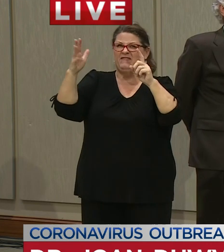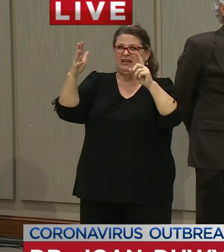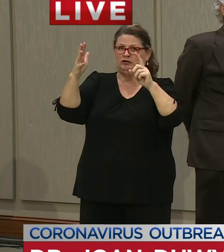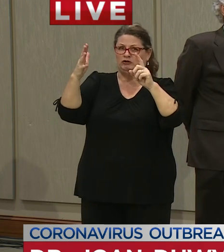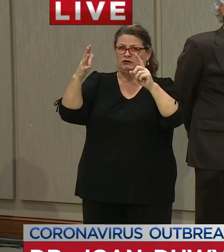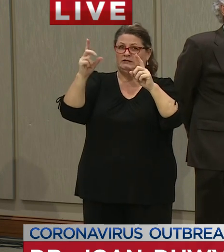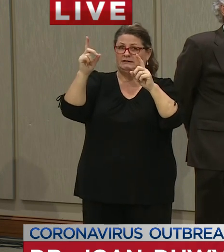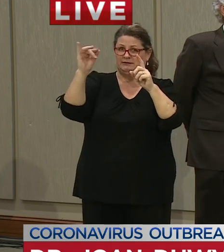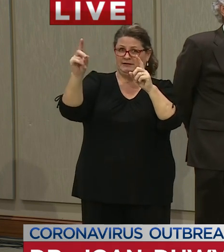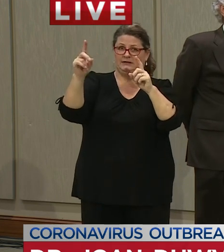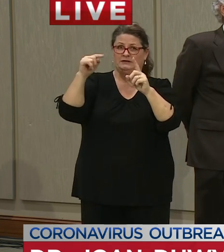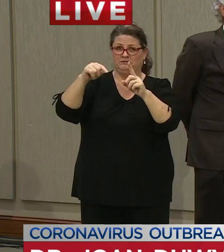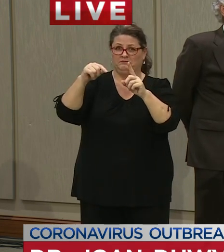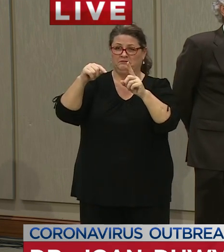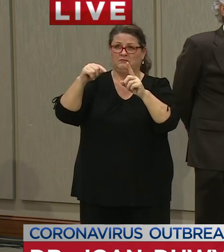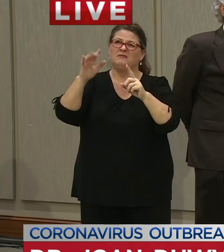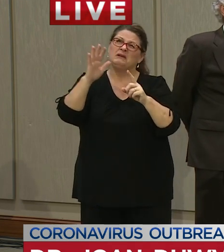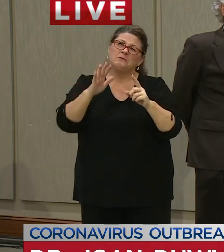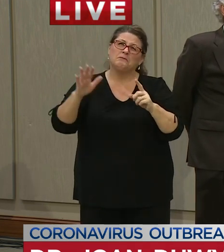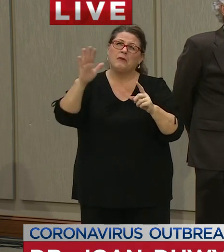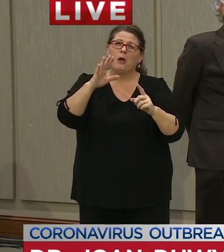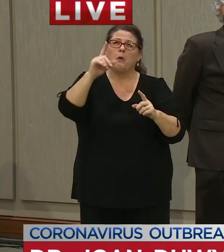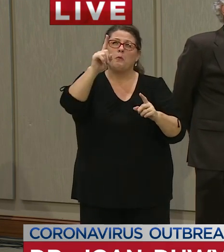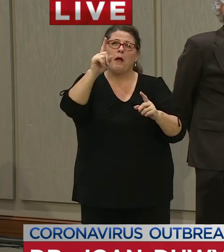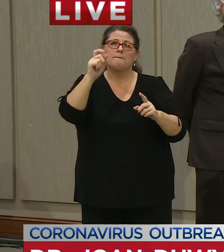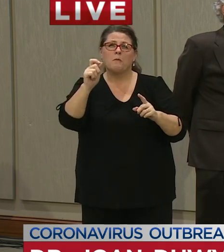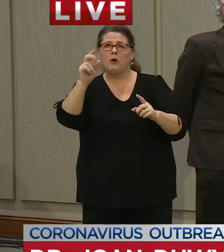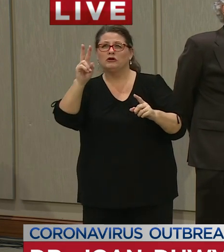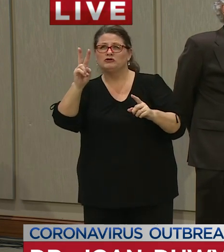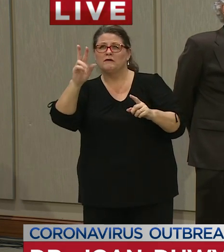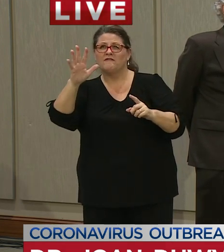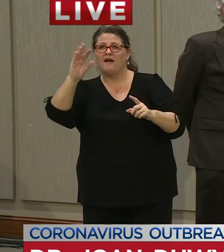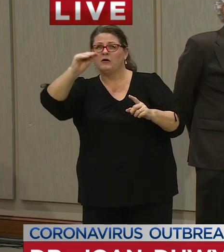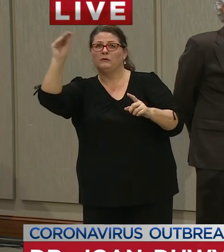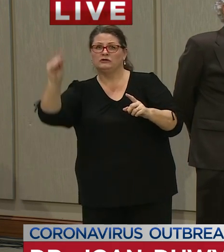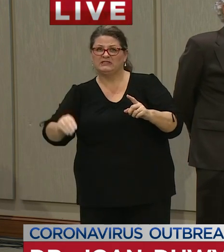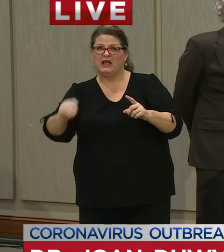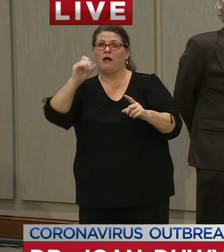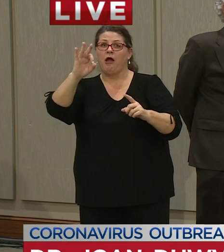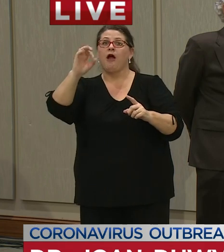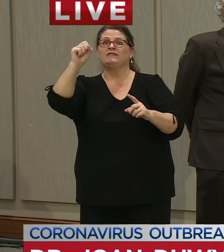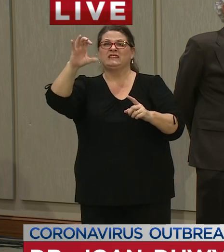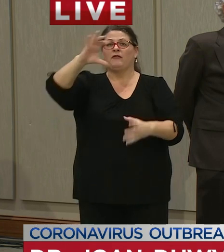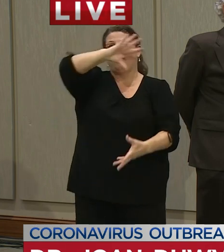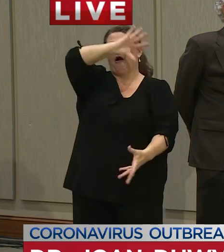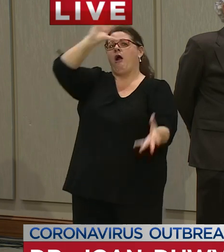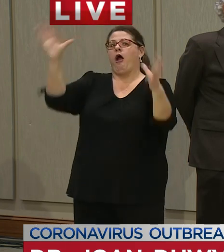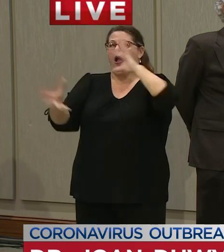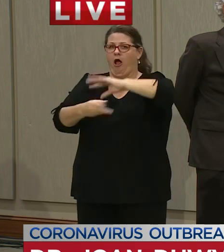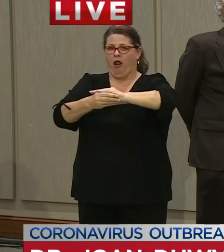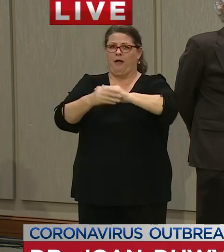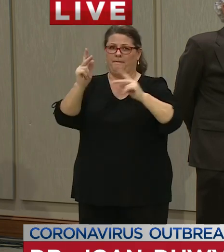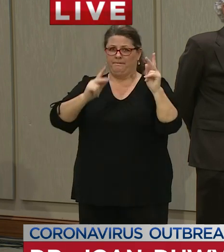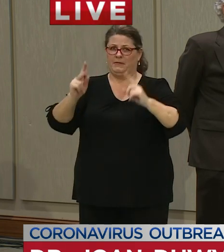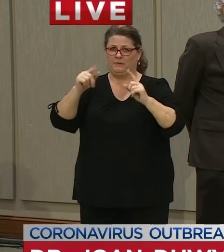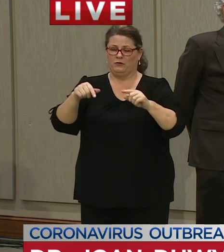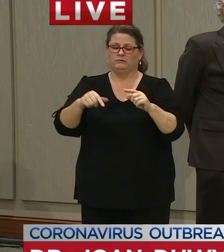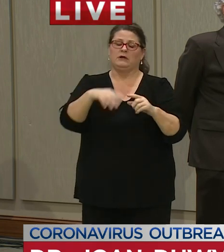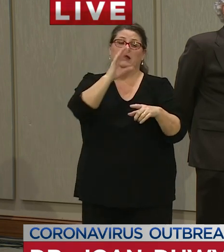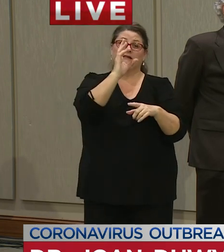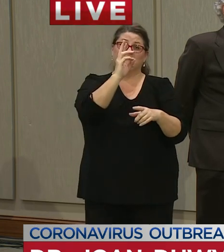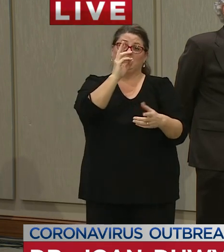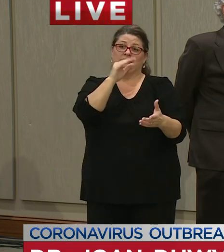covering about 1.25 percent of our state's population of those tests 6